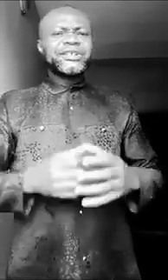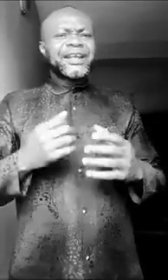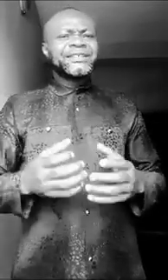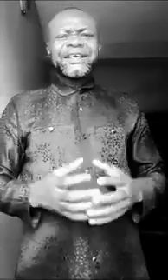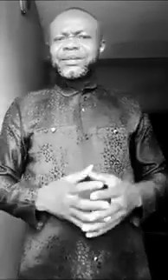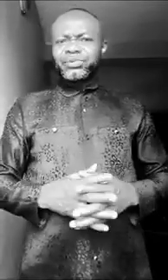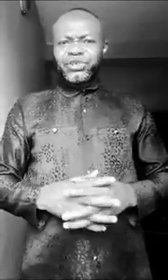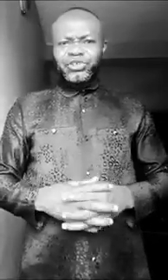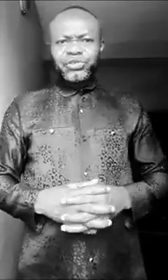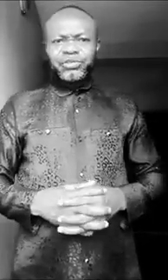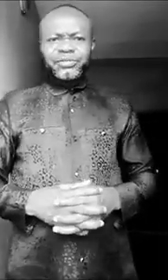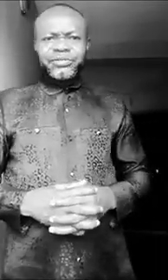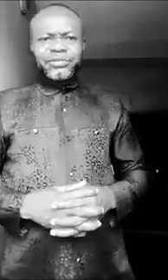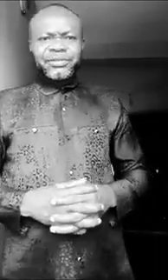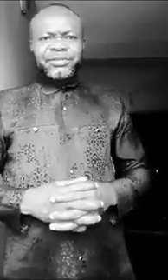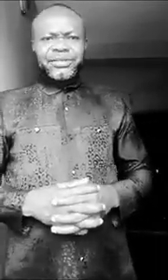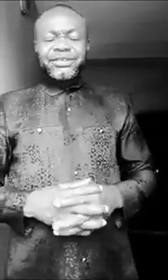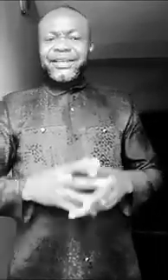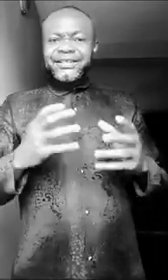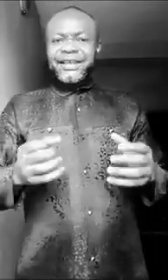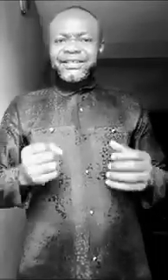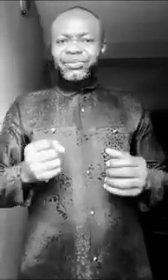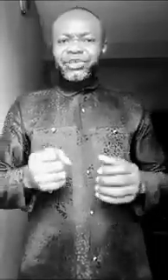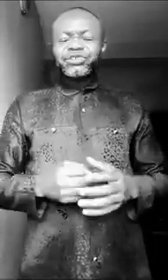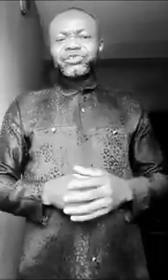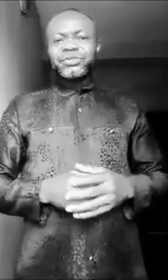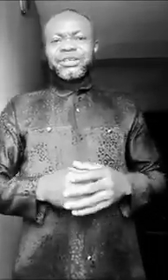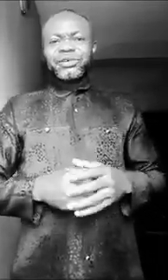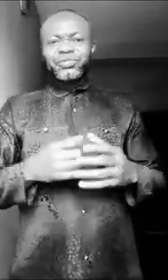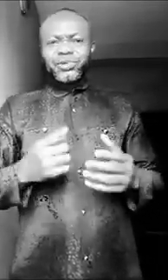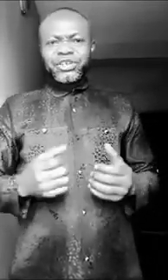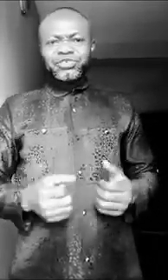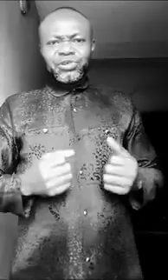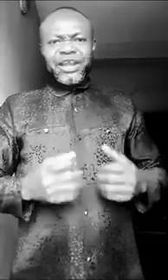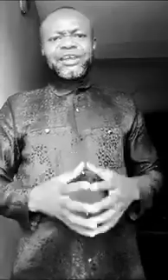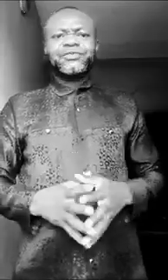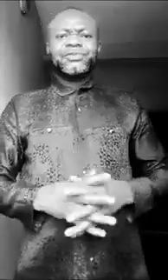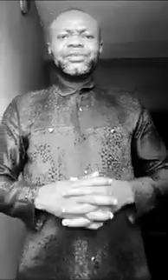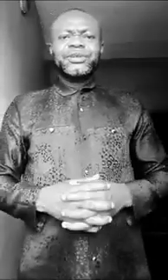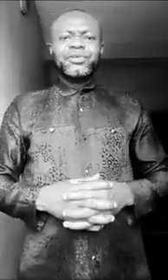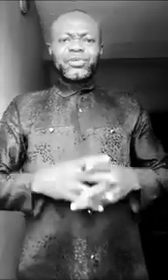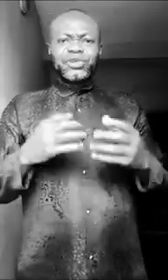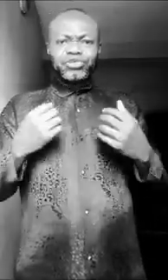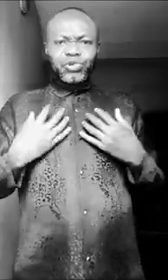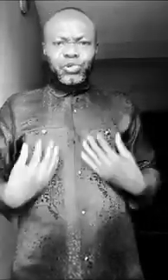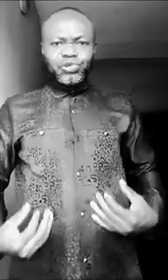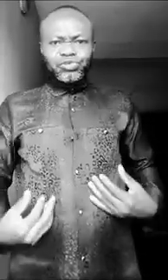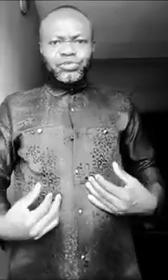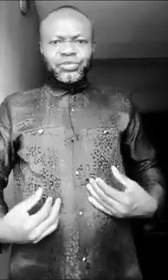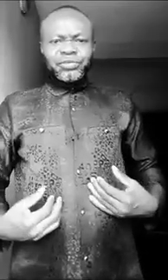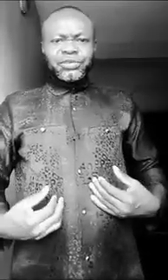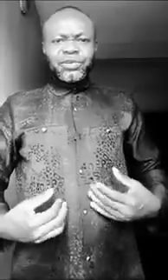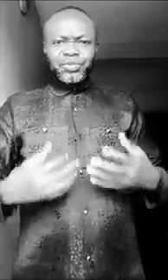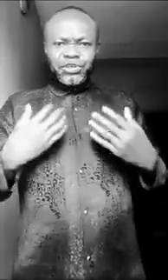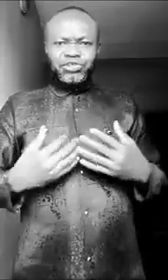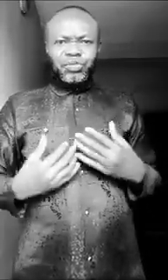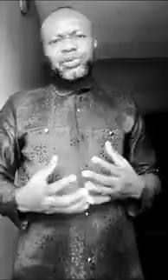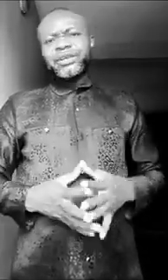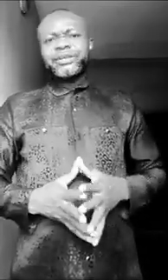stands as a protection. It stands as a protection, something that will protect your life, that will protect your clothes, that will protect your body